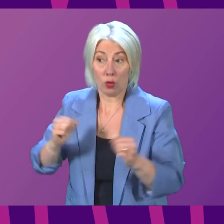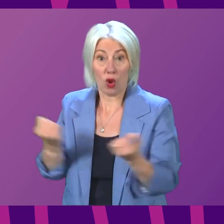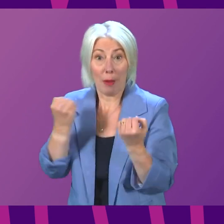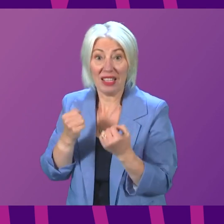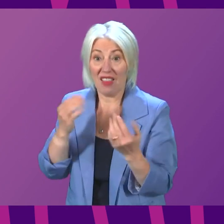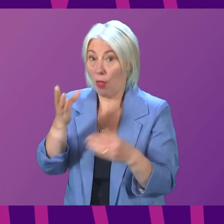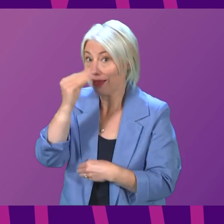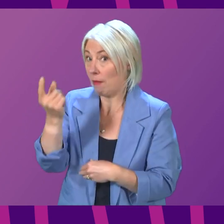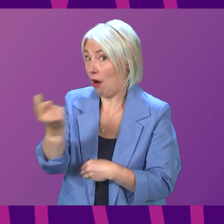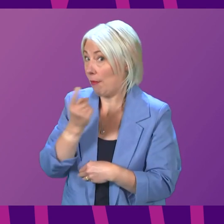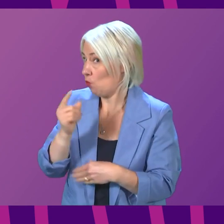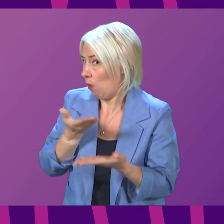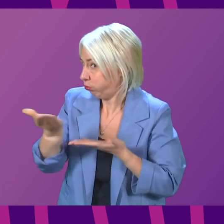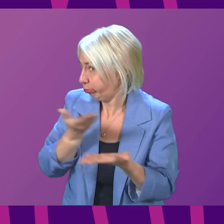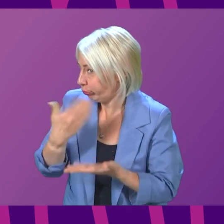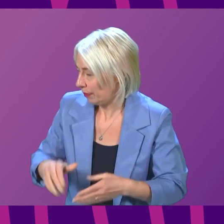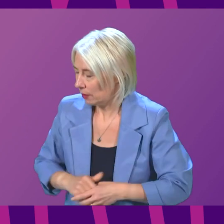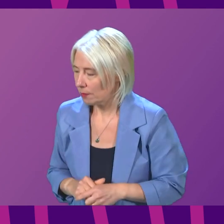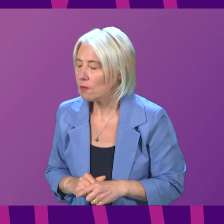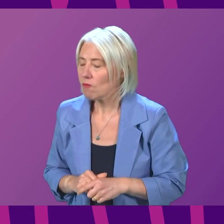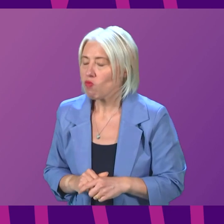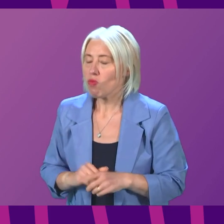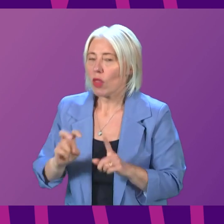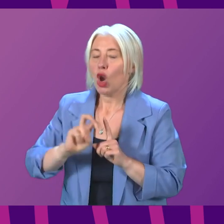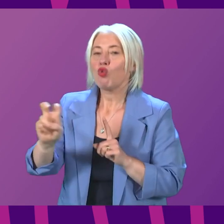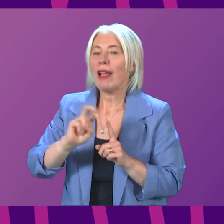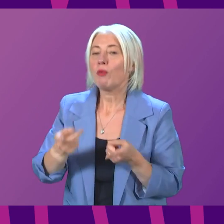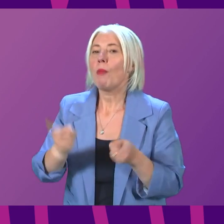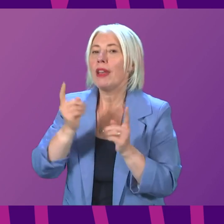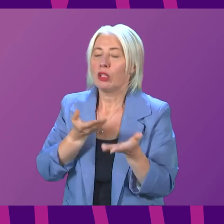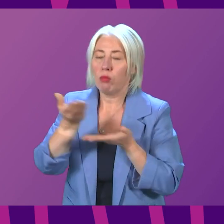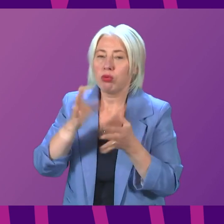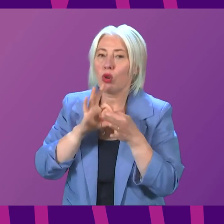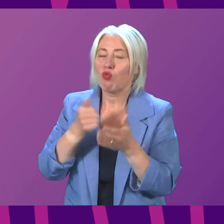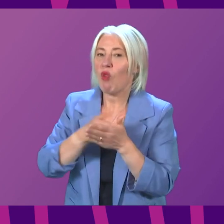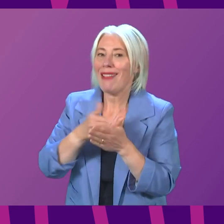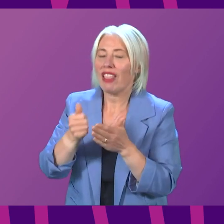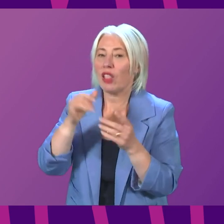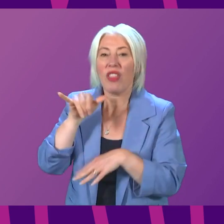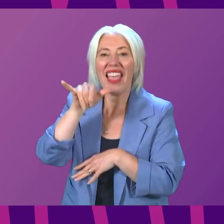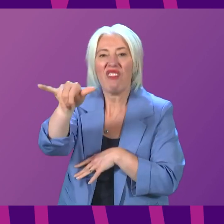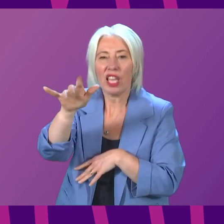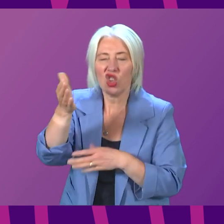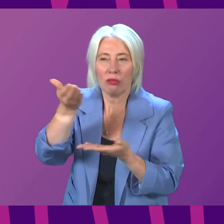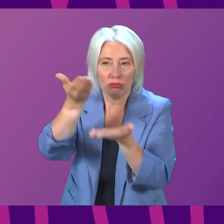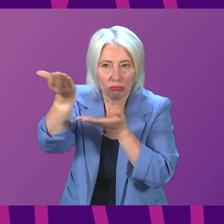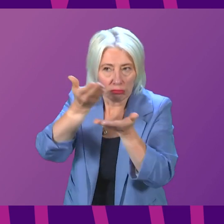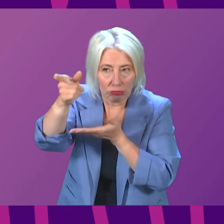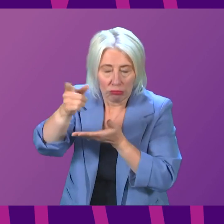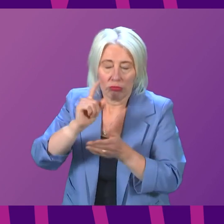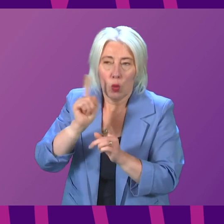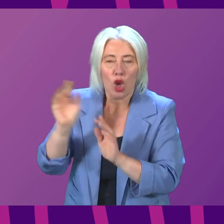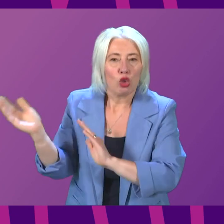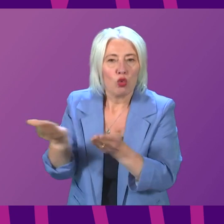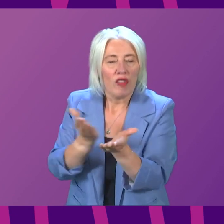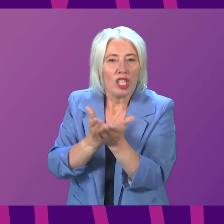First Minister. The Transport Minister is in regular contact with the aviation sector, and has had recent discussions on services